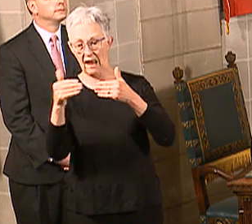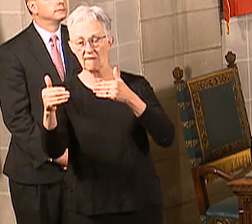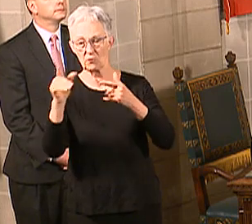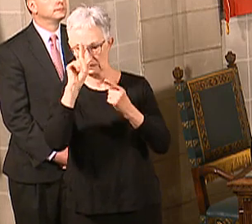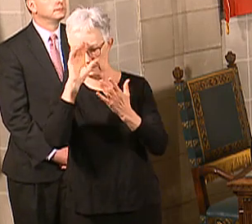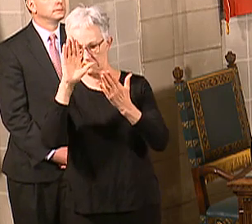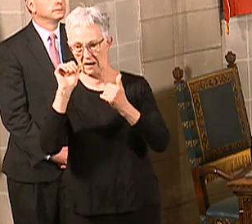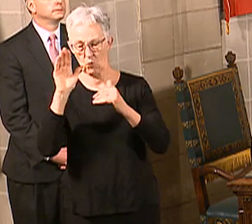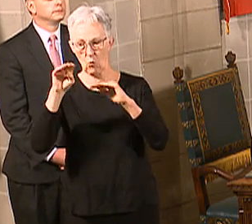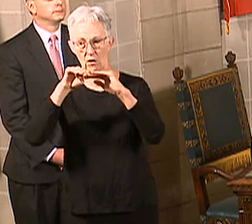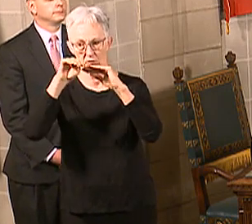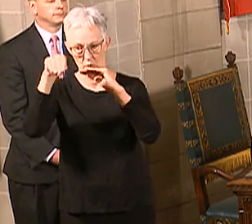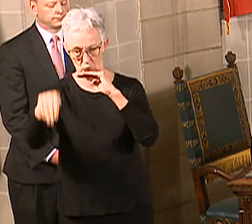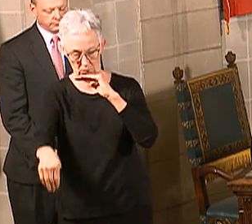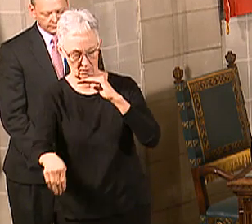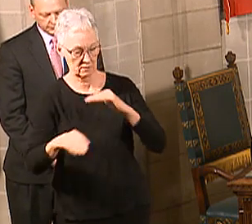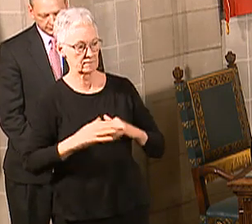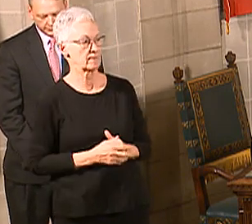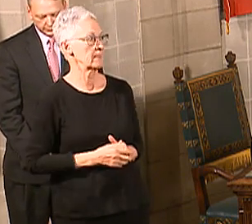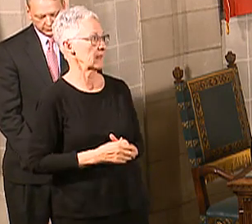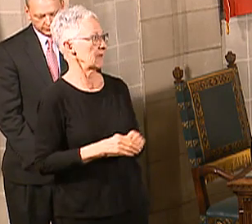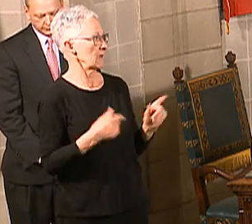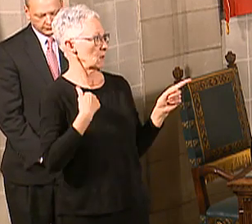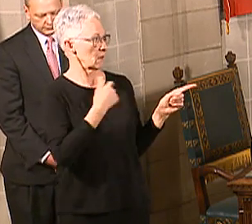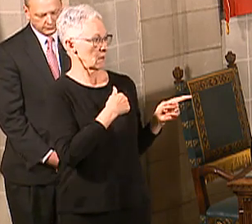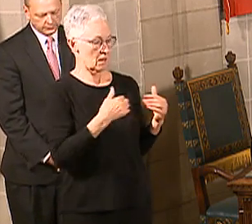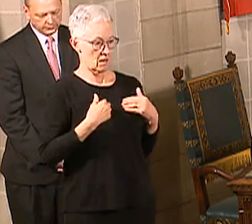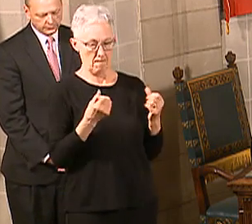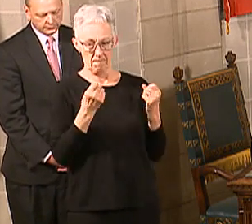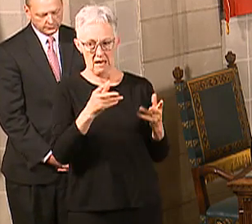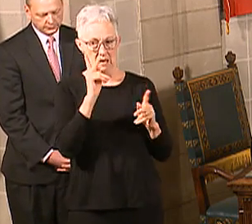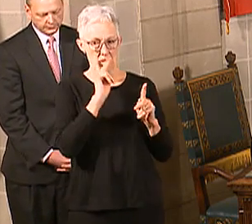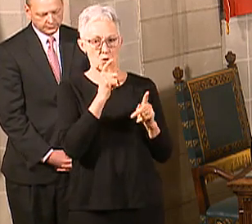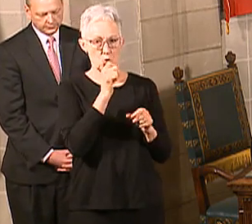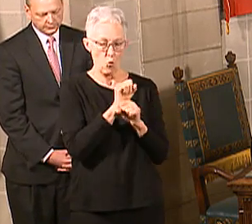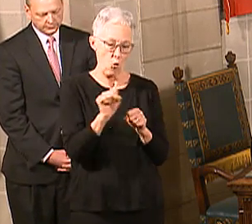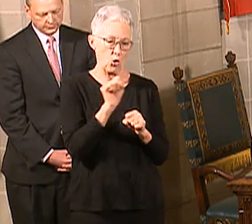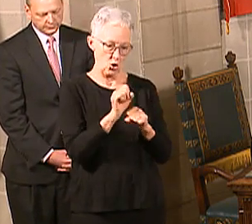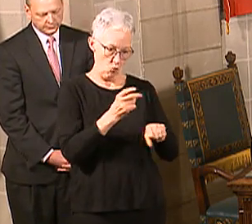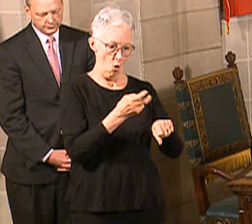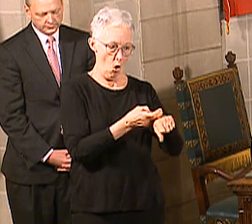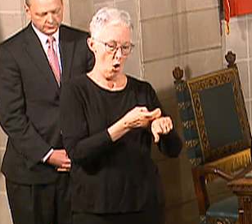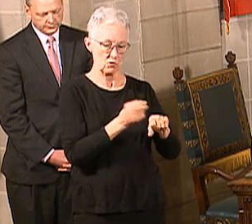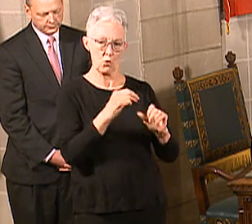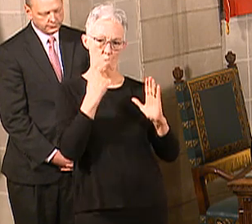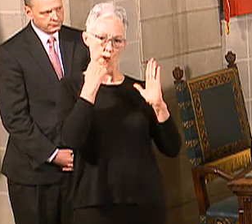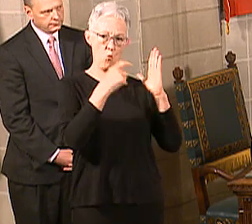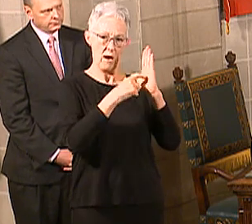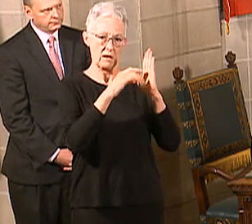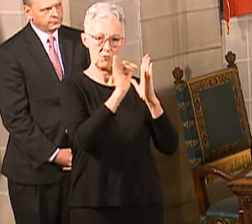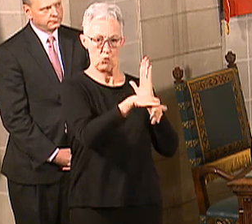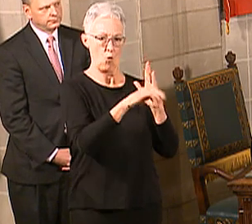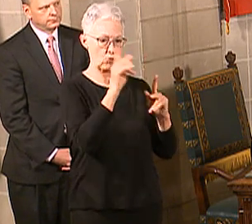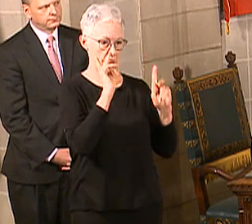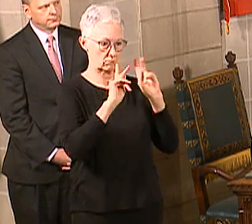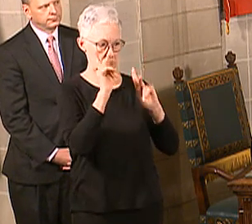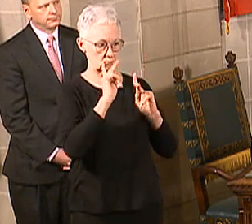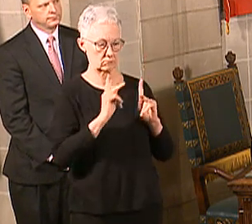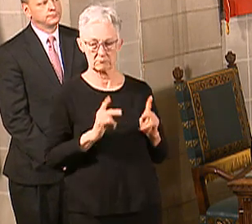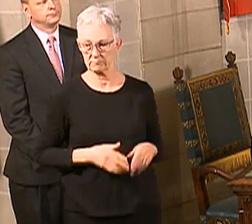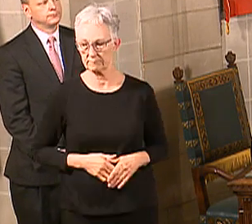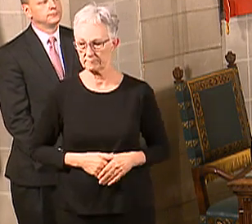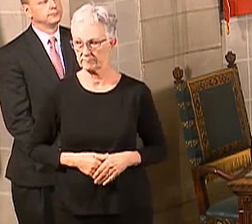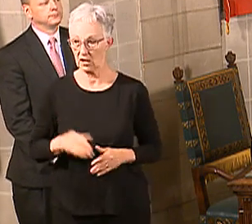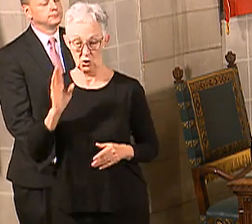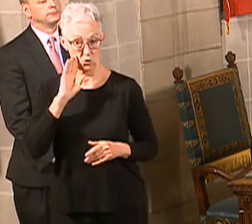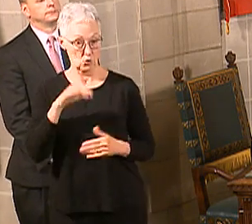to this. I know that we've got a lot of people working very hard, and we want to acknowledge the work they're doing. It is also National Social Worker Month as